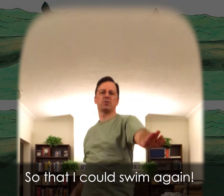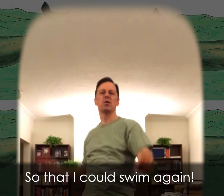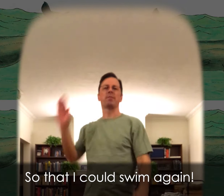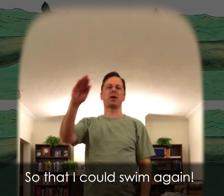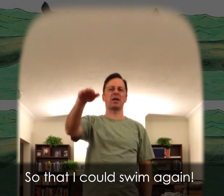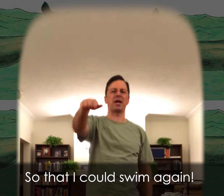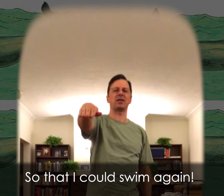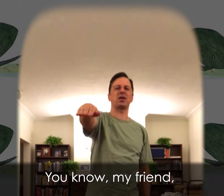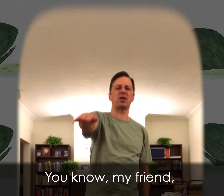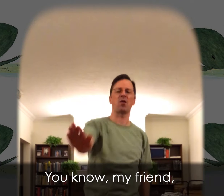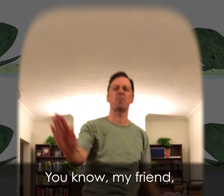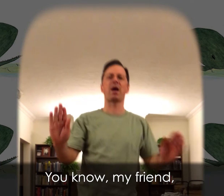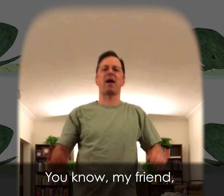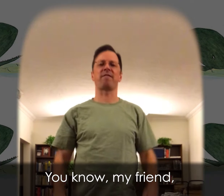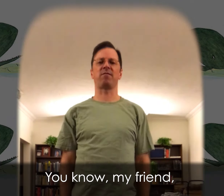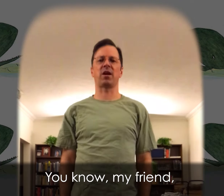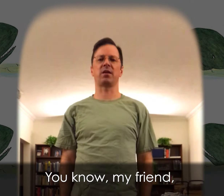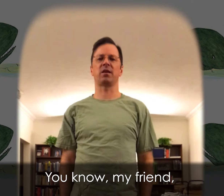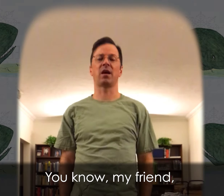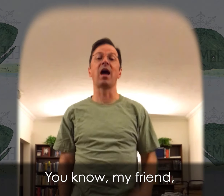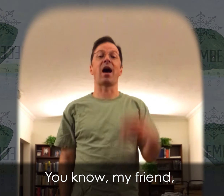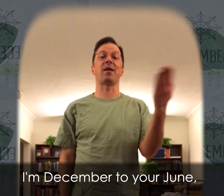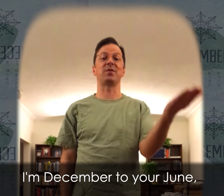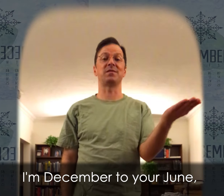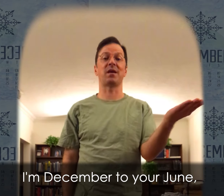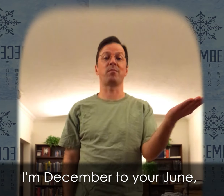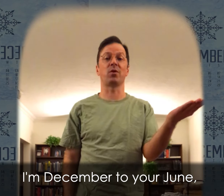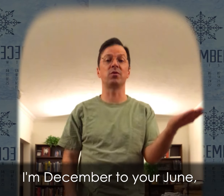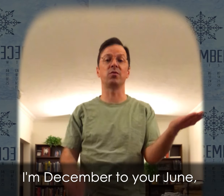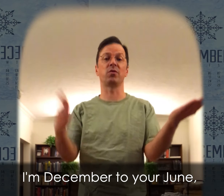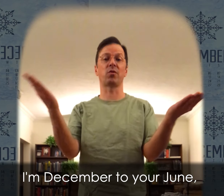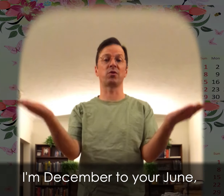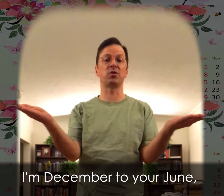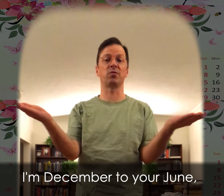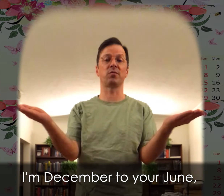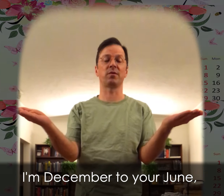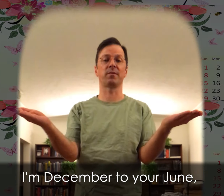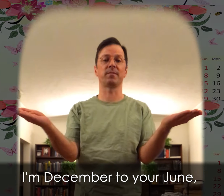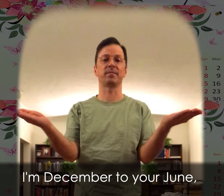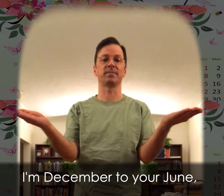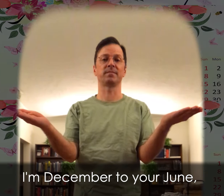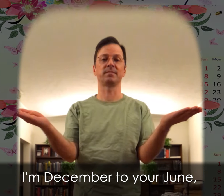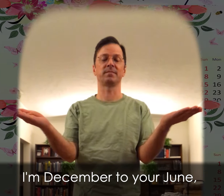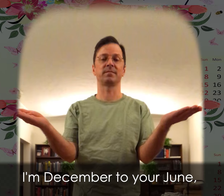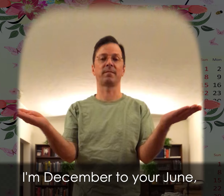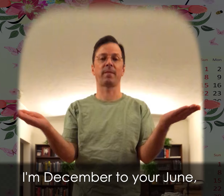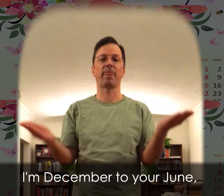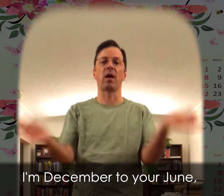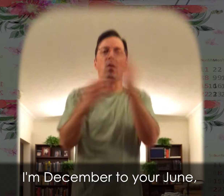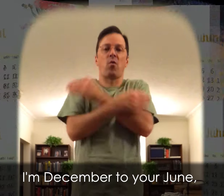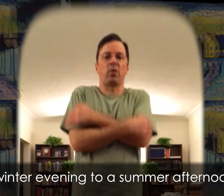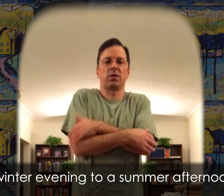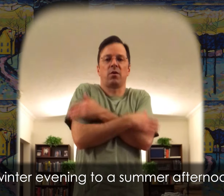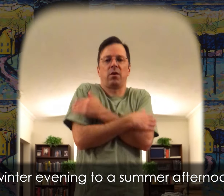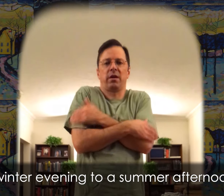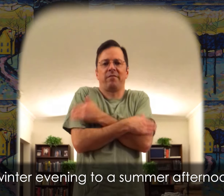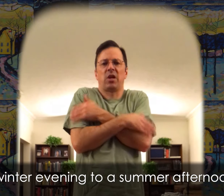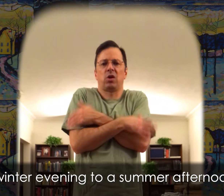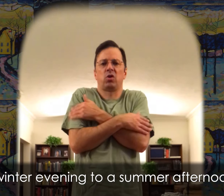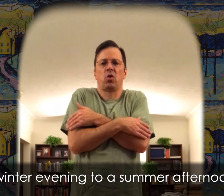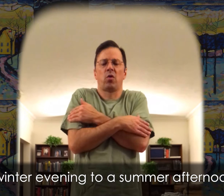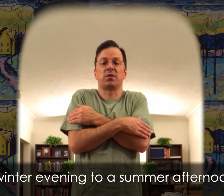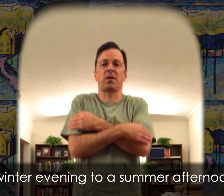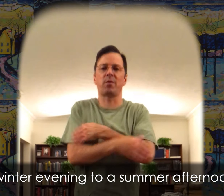I could swim again You know my friend I'm December to your June A winter